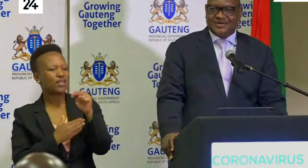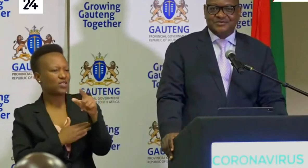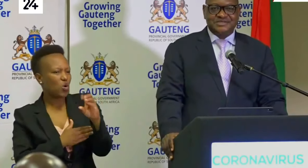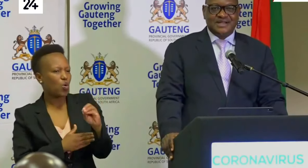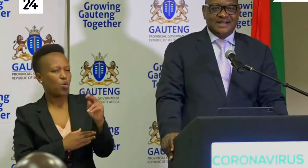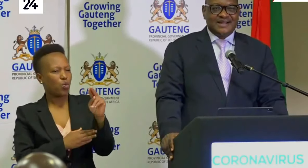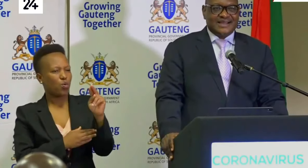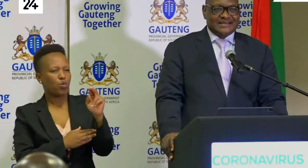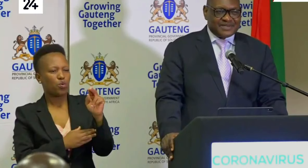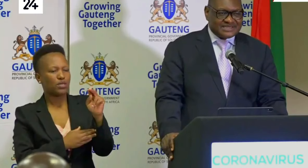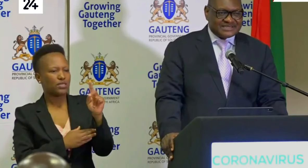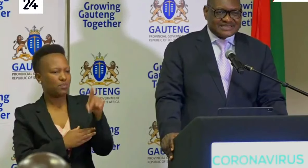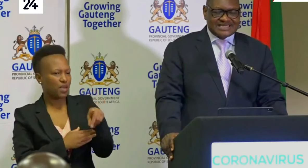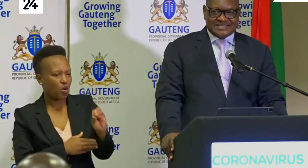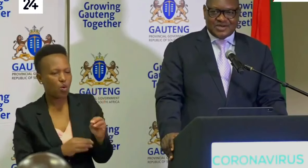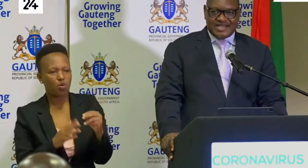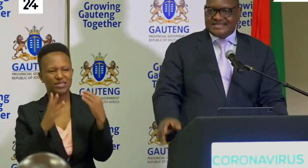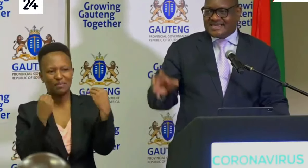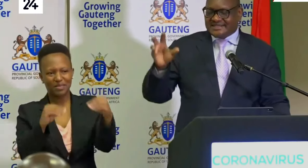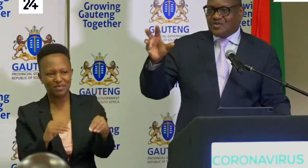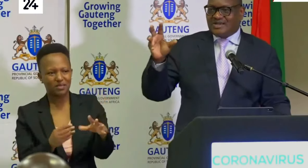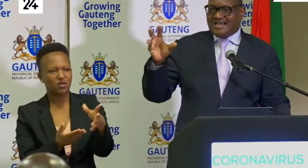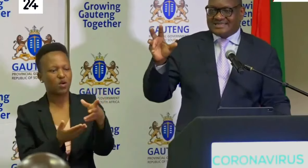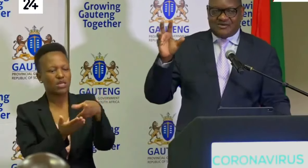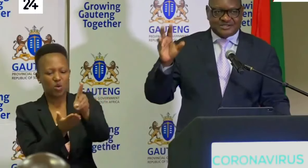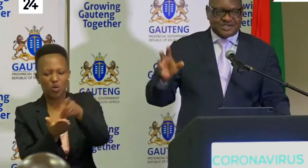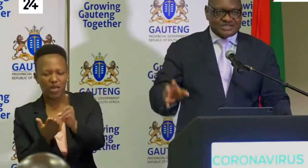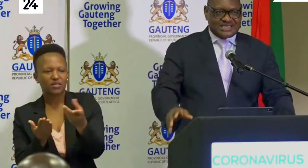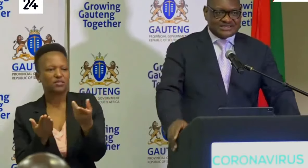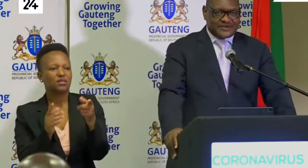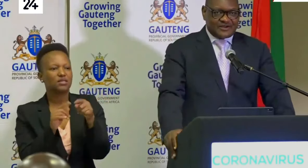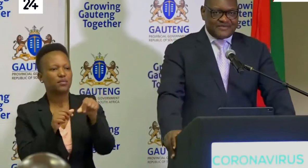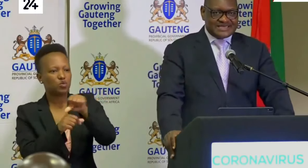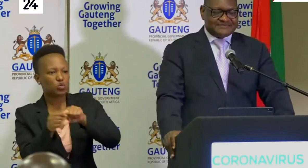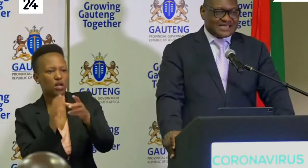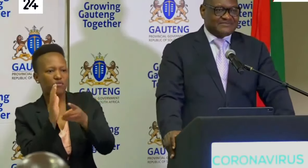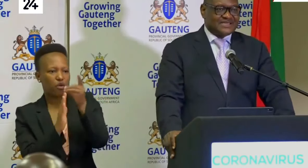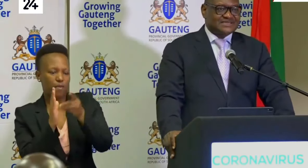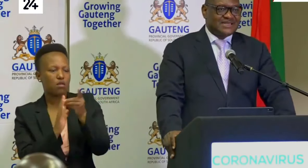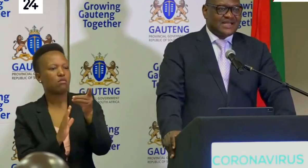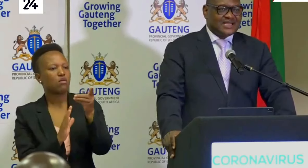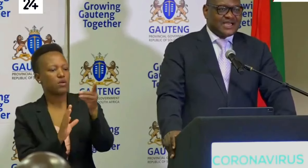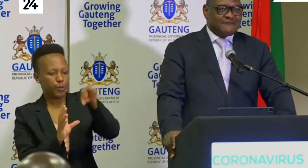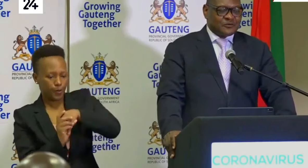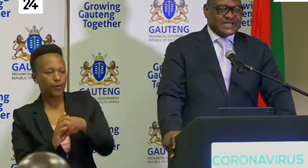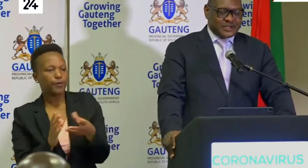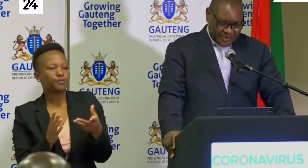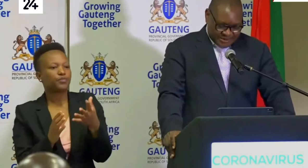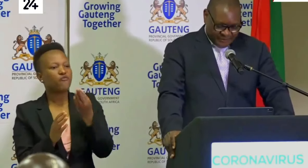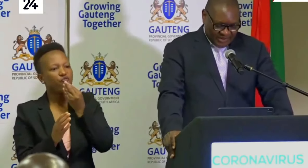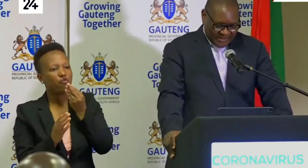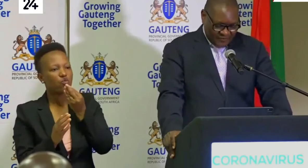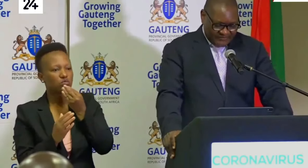NGOs, the businesses that are donating, as well as our social development department, food